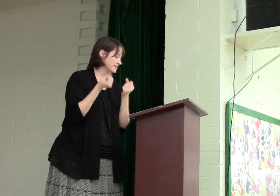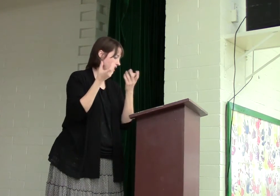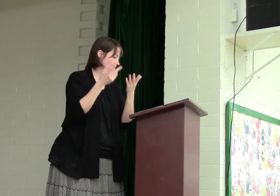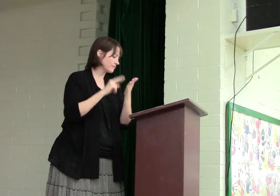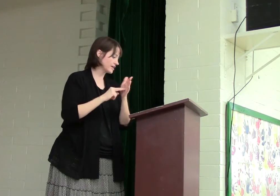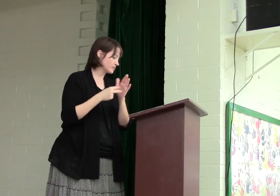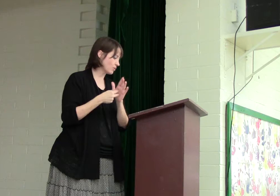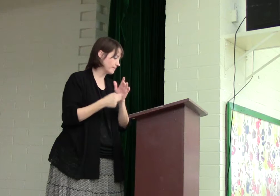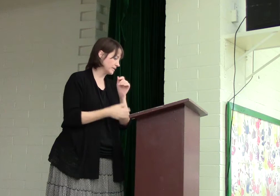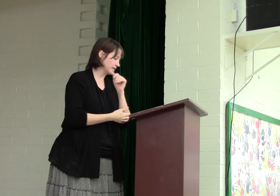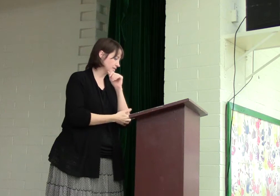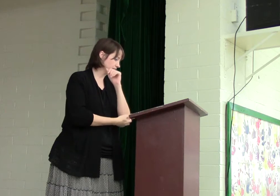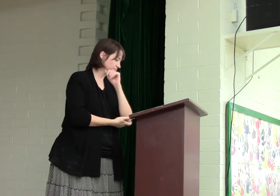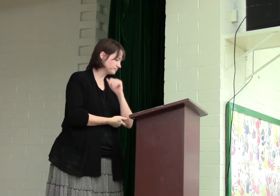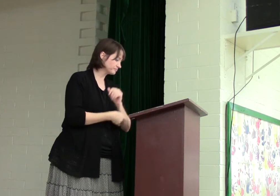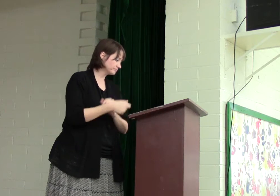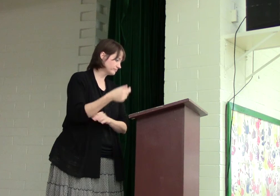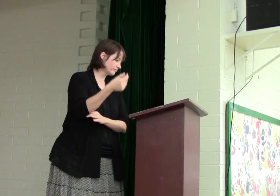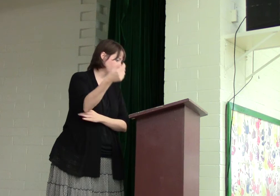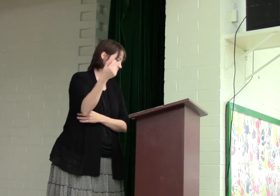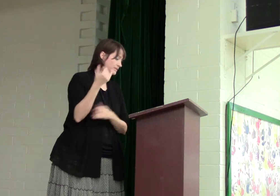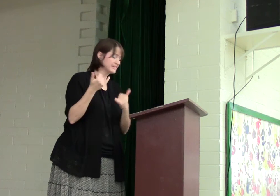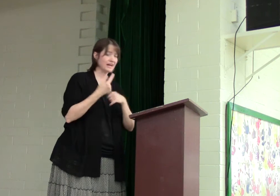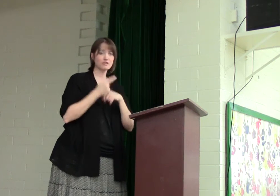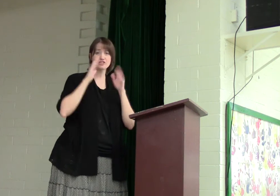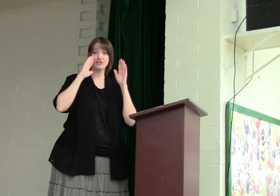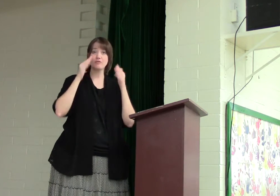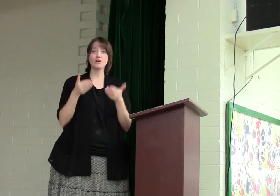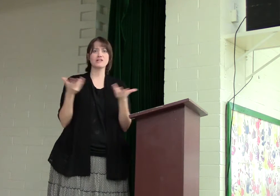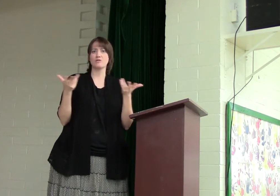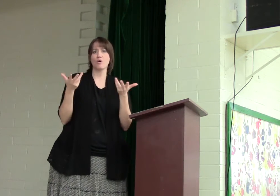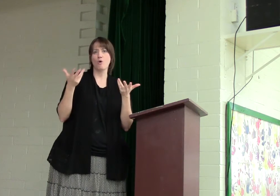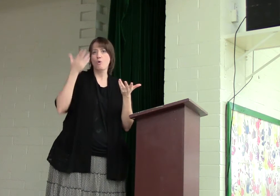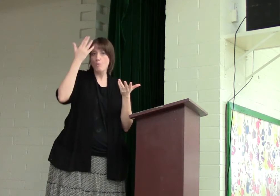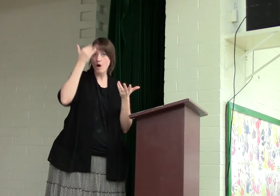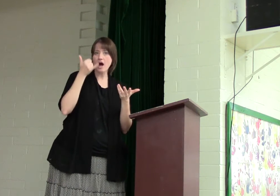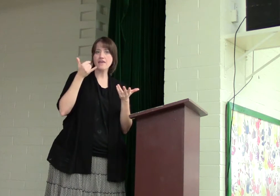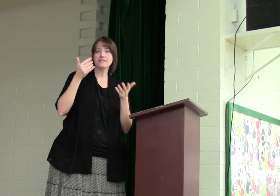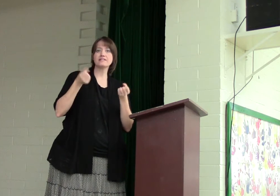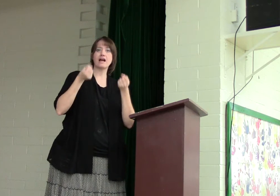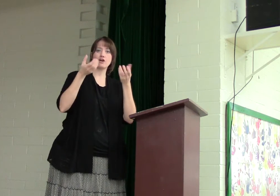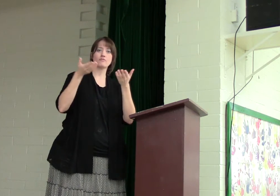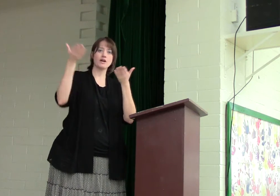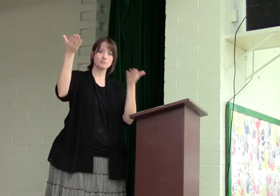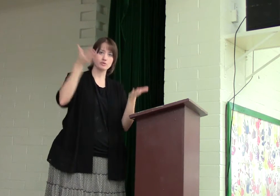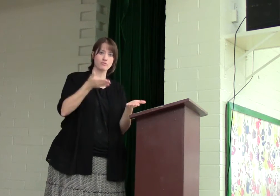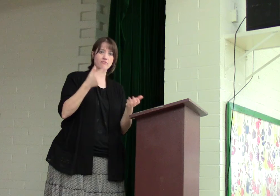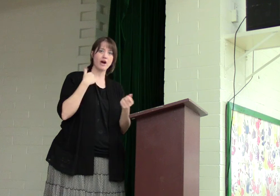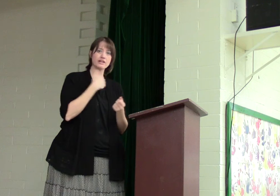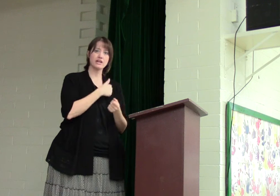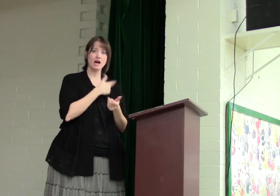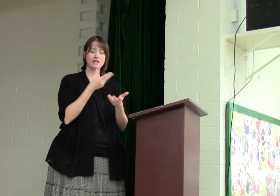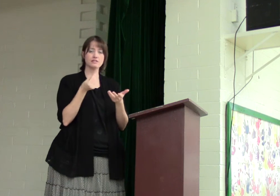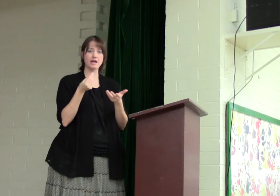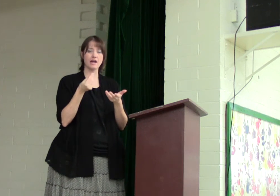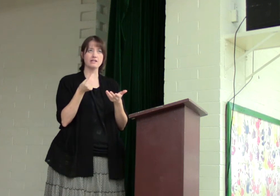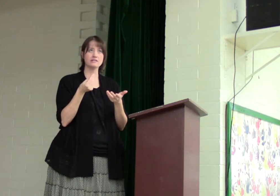sacrifice and what it means. But today we're just going to focus on why this sacrifice was provided to us. And